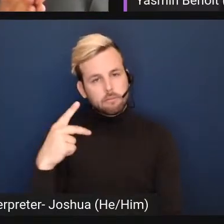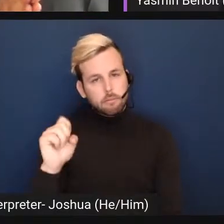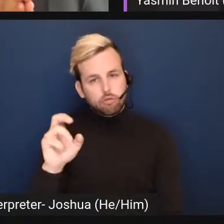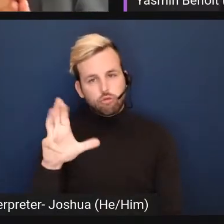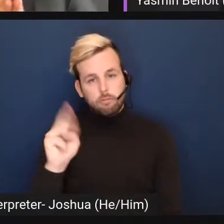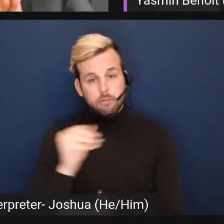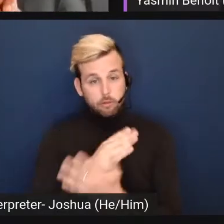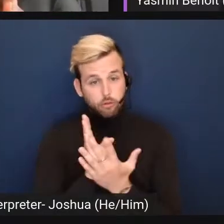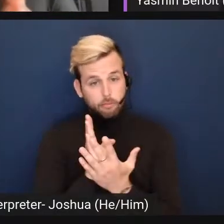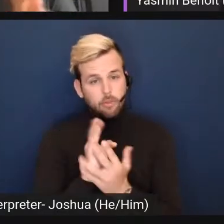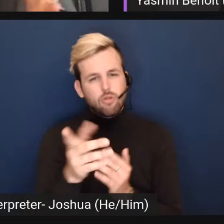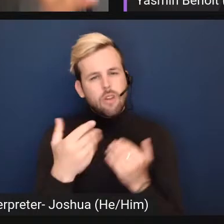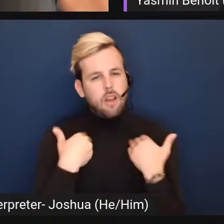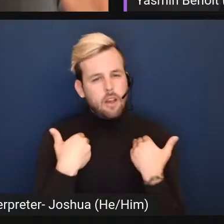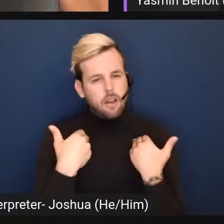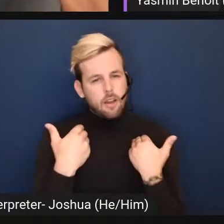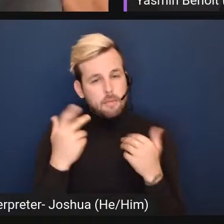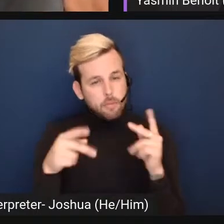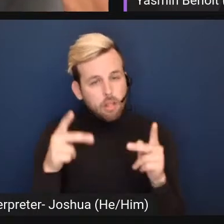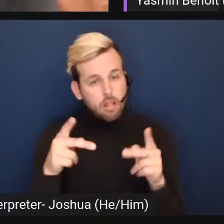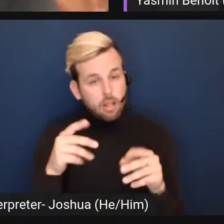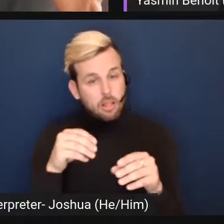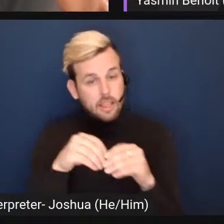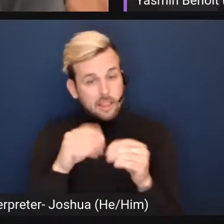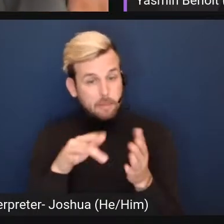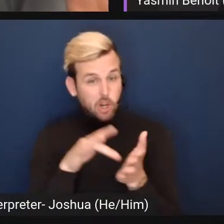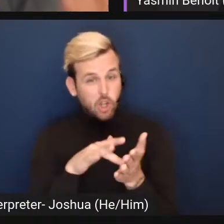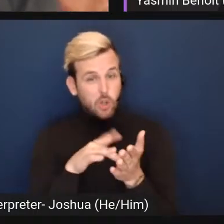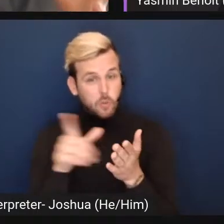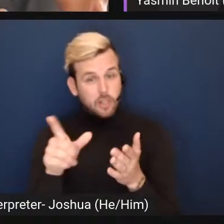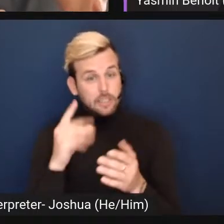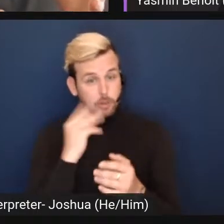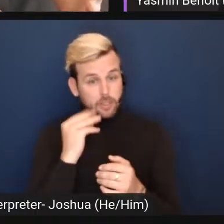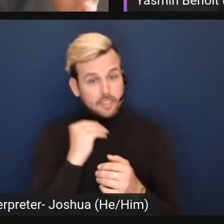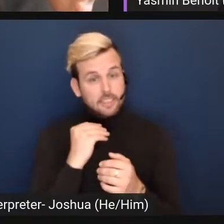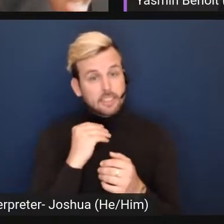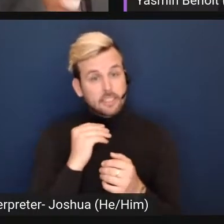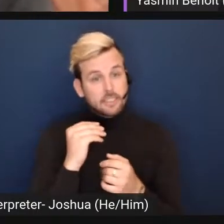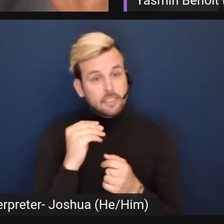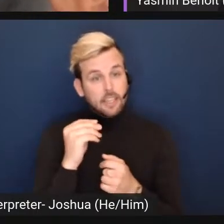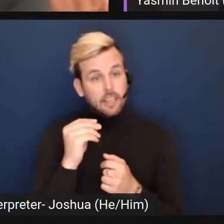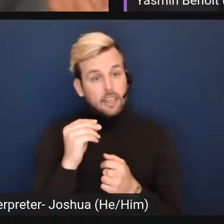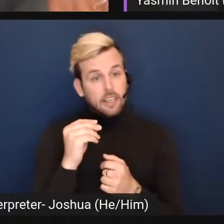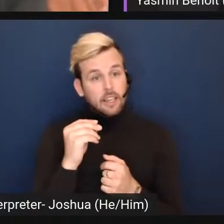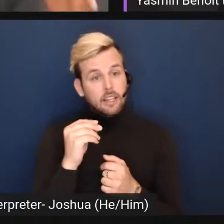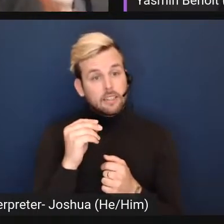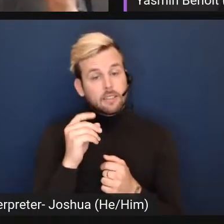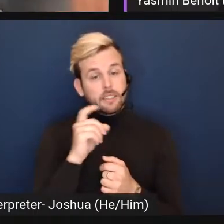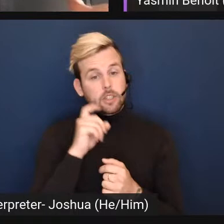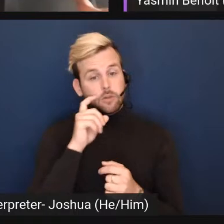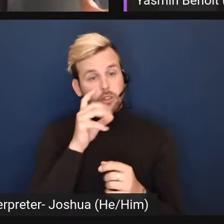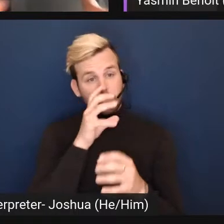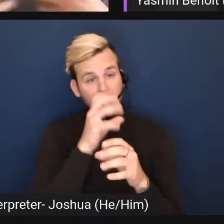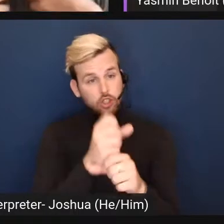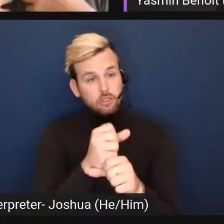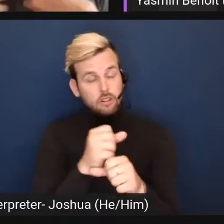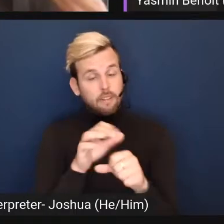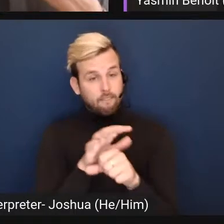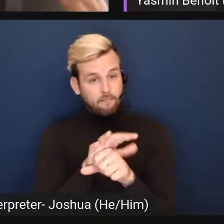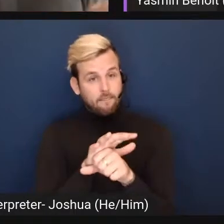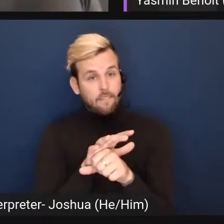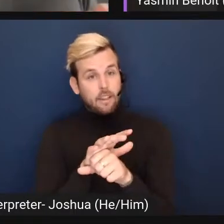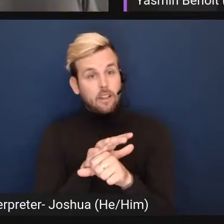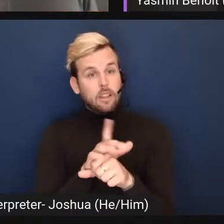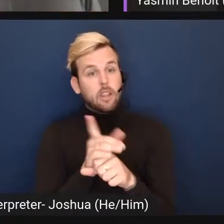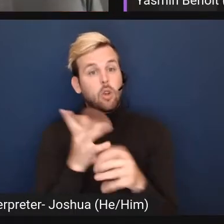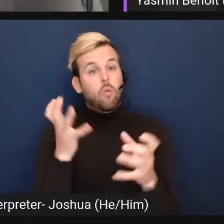and you had people in the middle who experienced, um, sexual attraction enough that it was